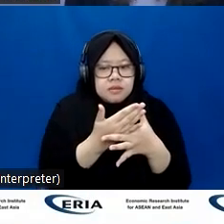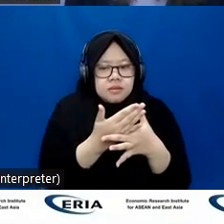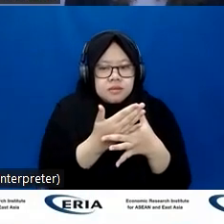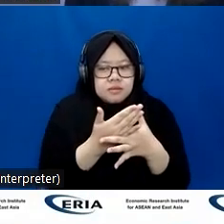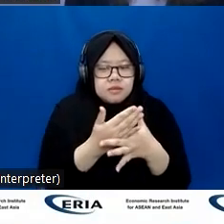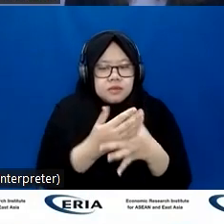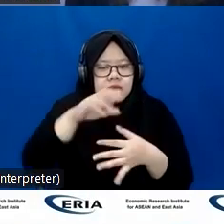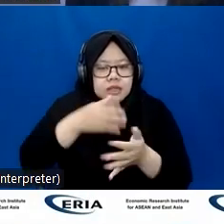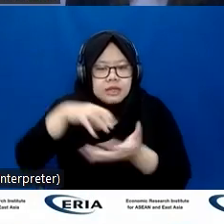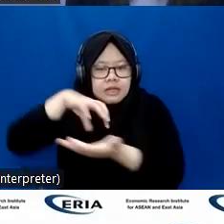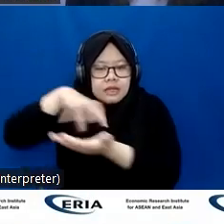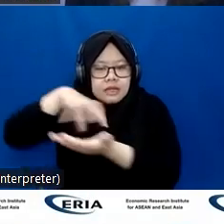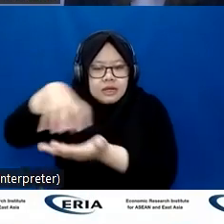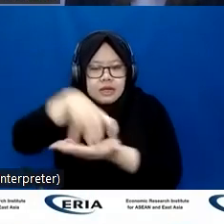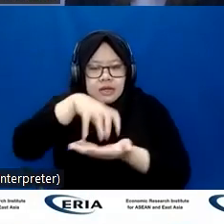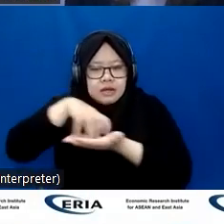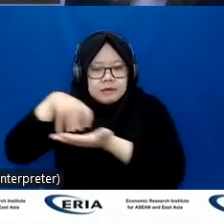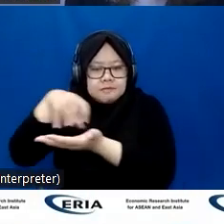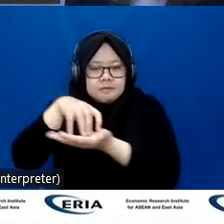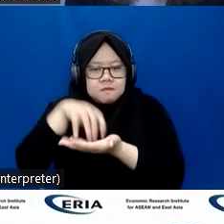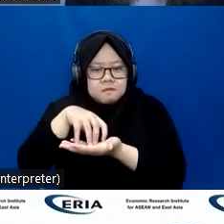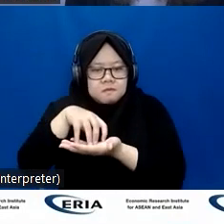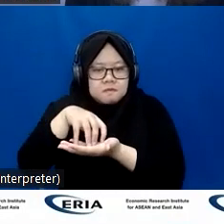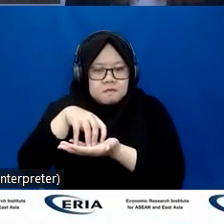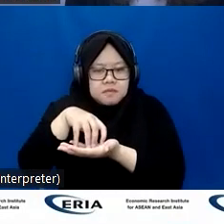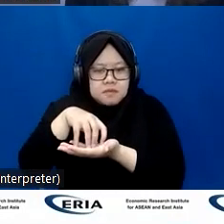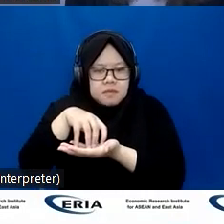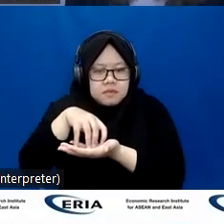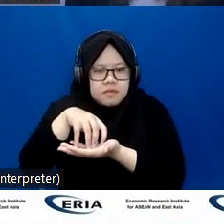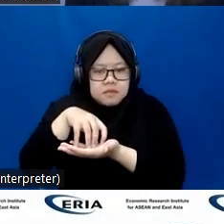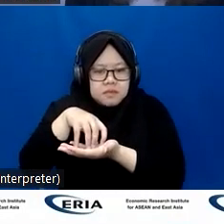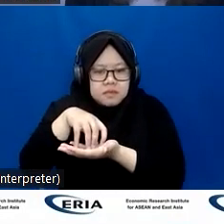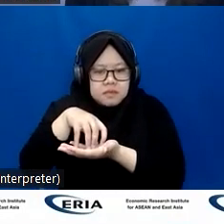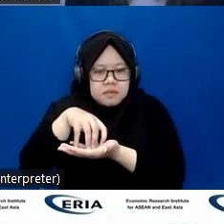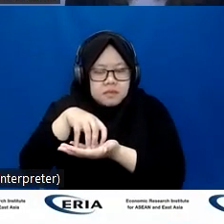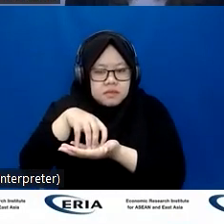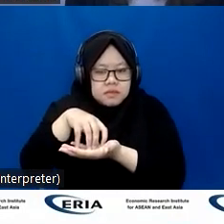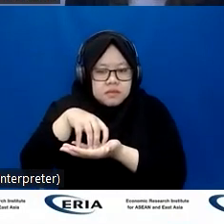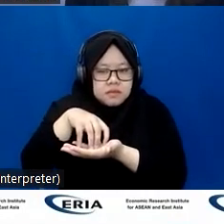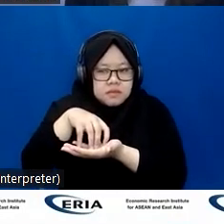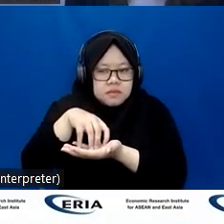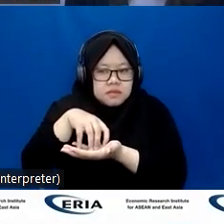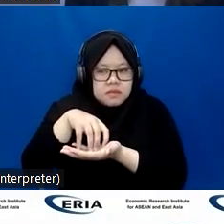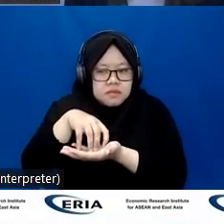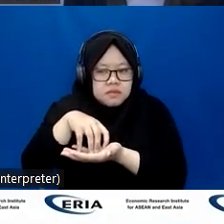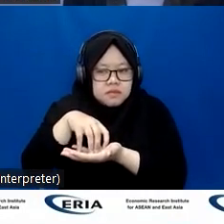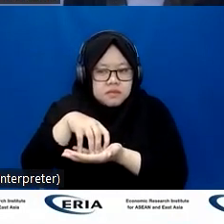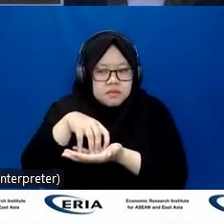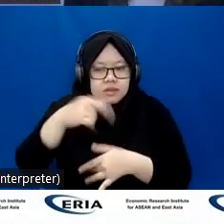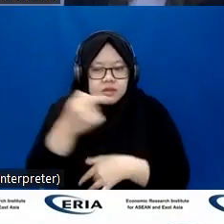rates of Internet usage and variations in infrastructure and coverage, which is particularly lacking in rural areas.